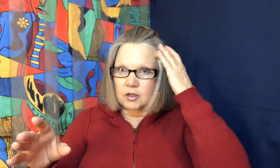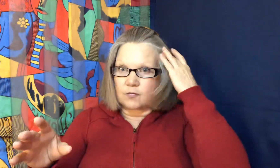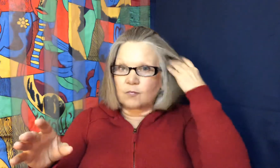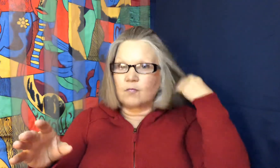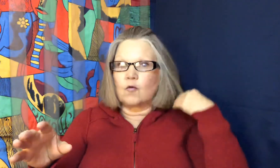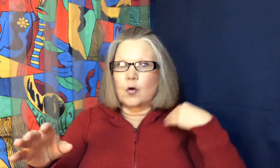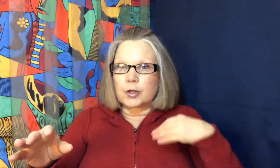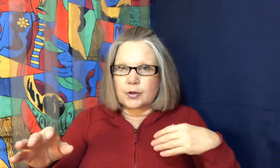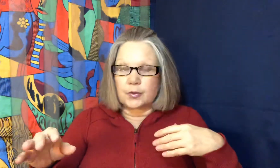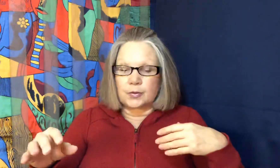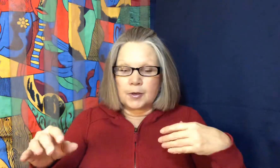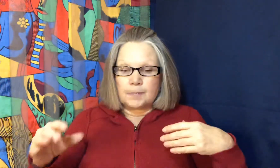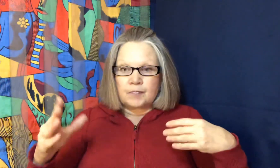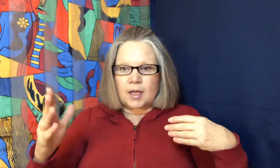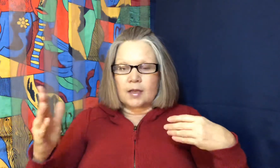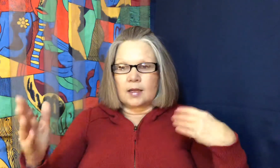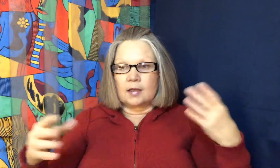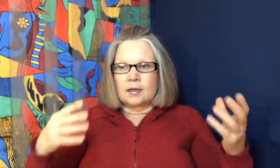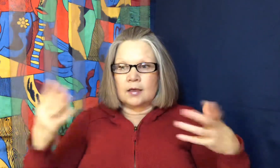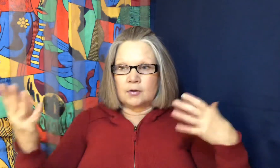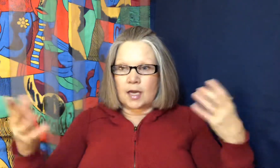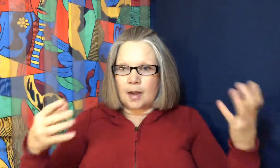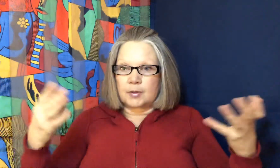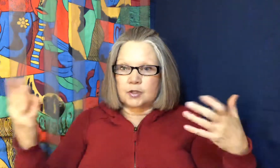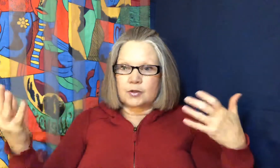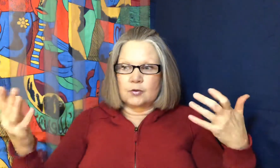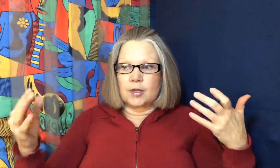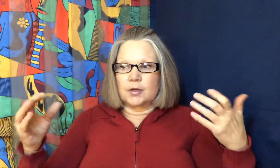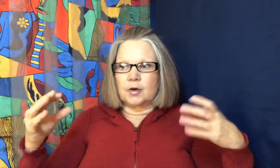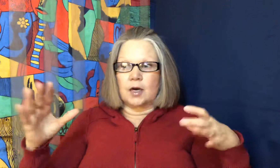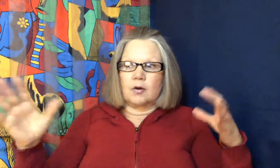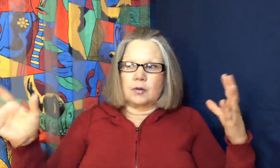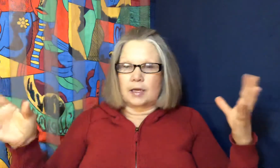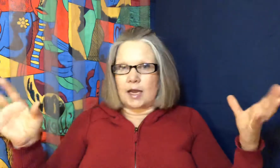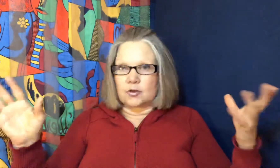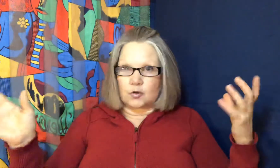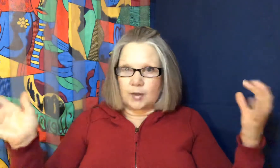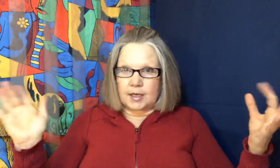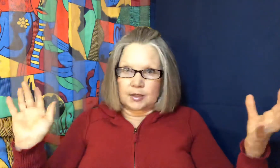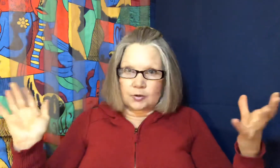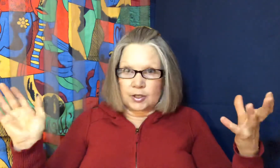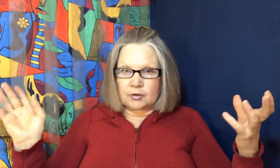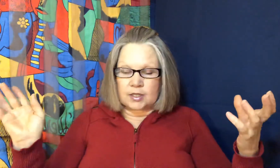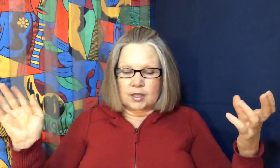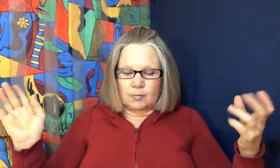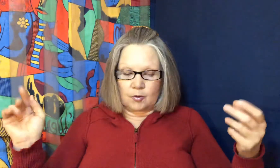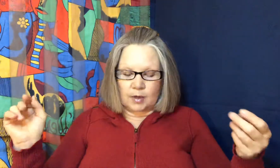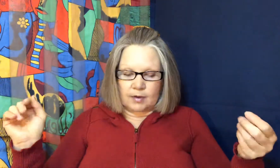for you and you know it happened to you when you were out like astral planning during your sleep or whatever